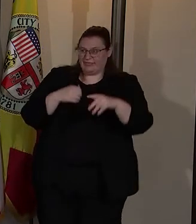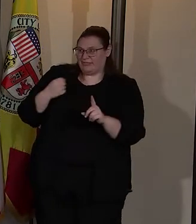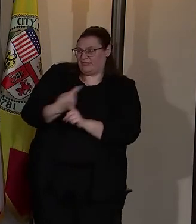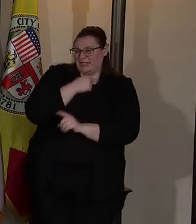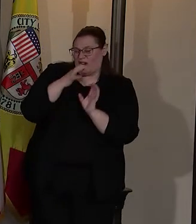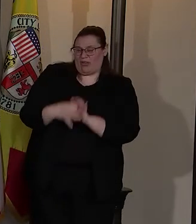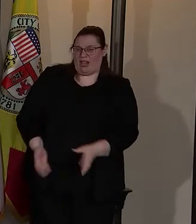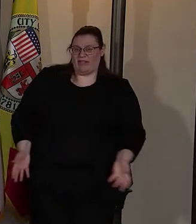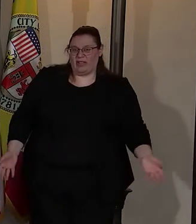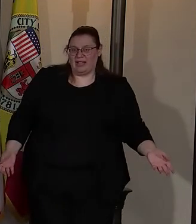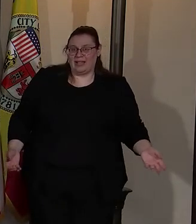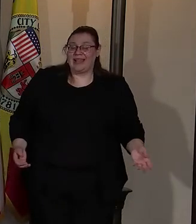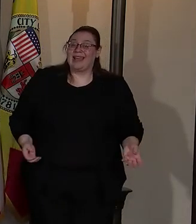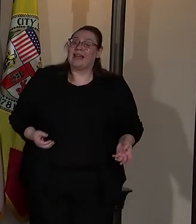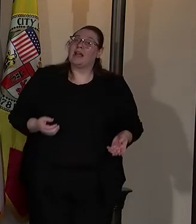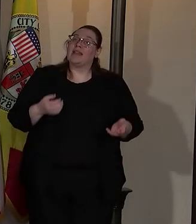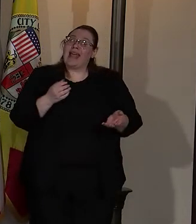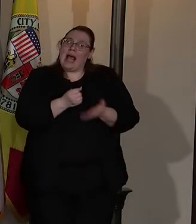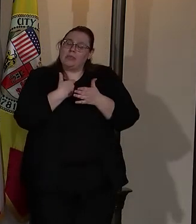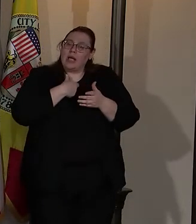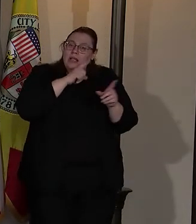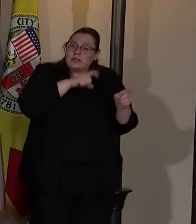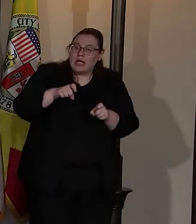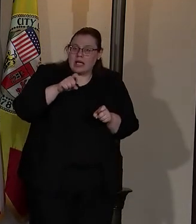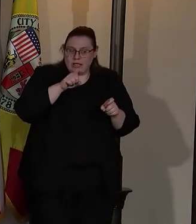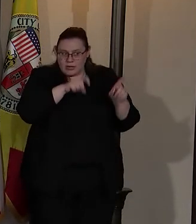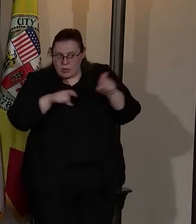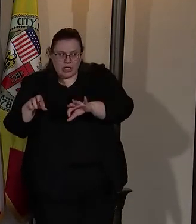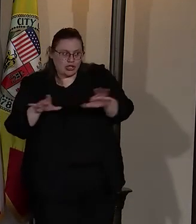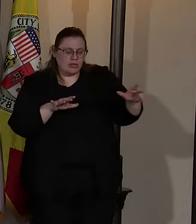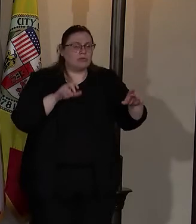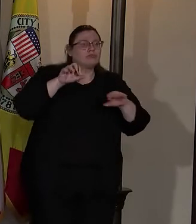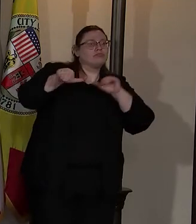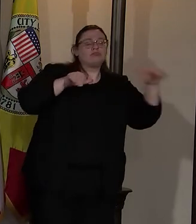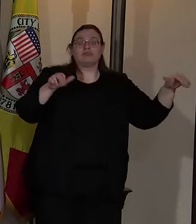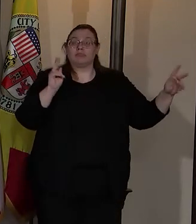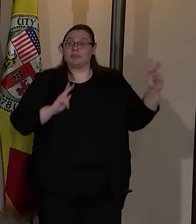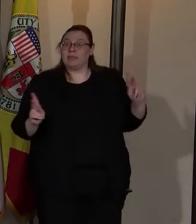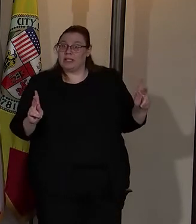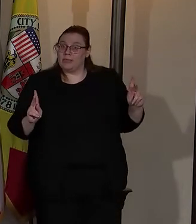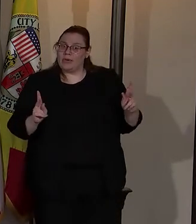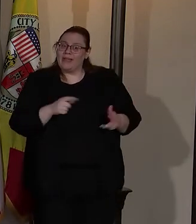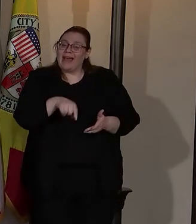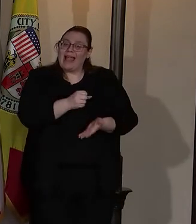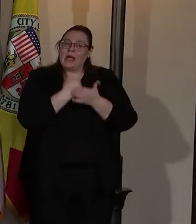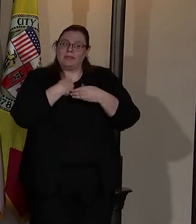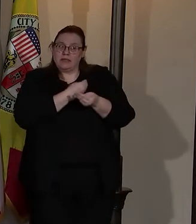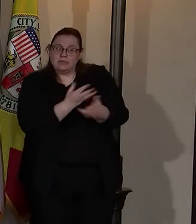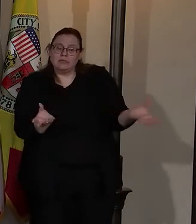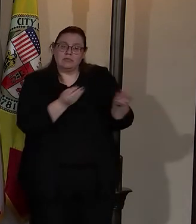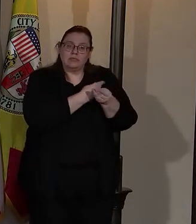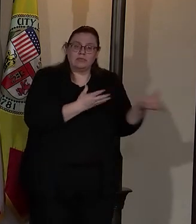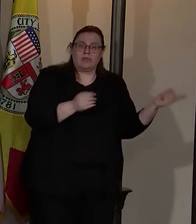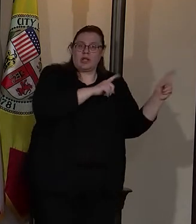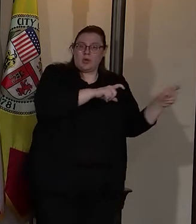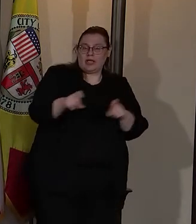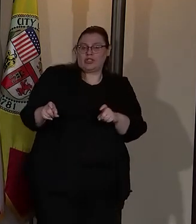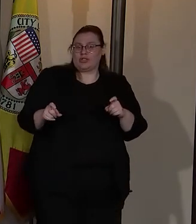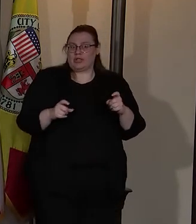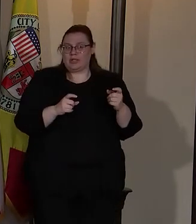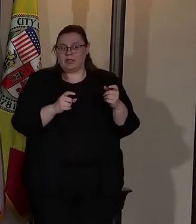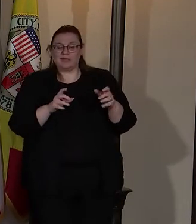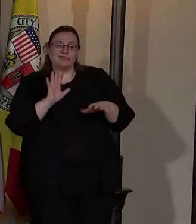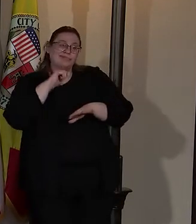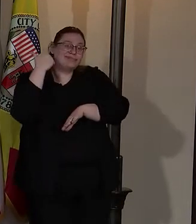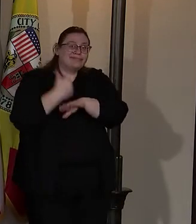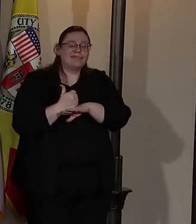They helped us pilot the questionnaires. They helped us find people. They helped us administer questionnaires, put together focus